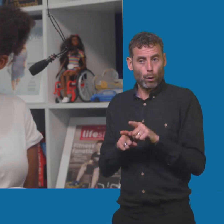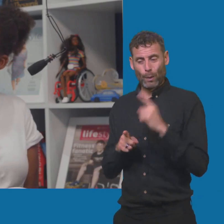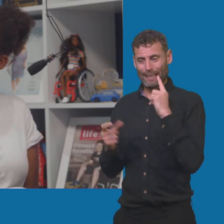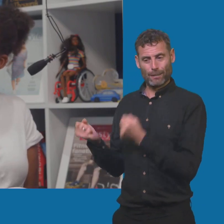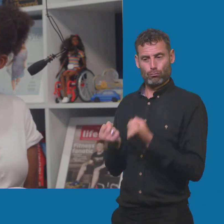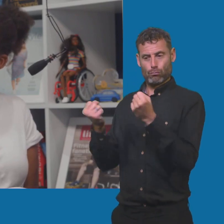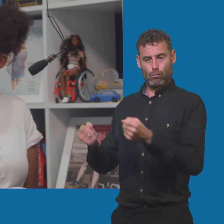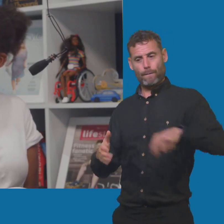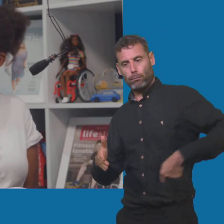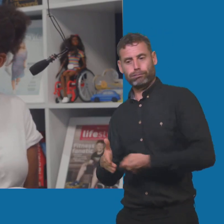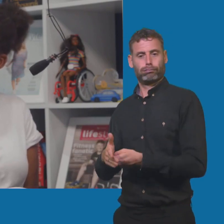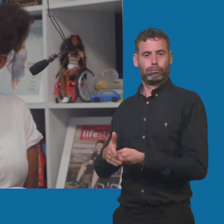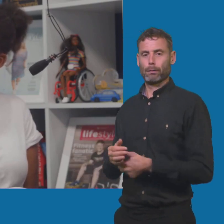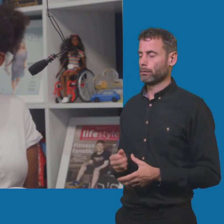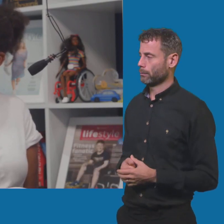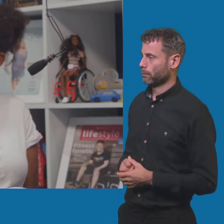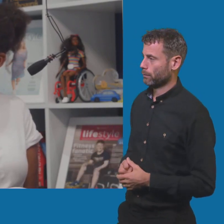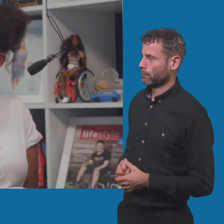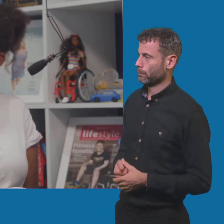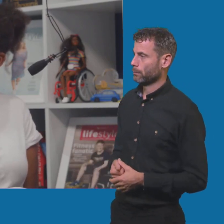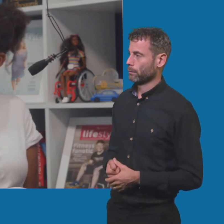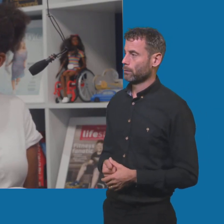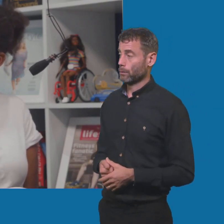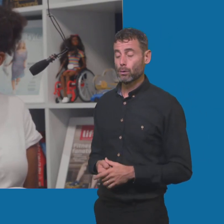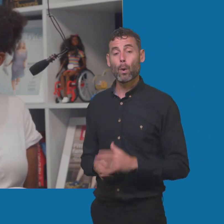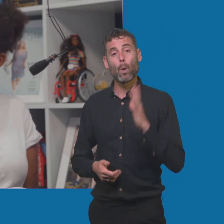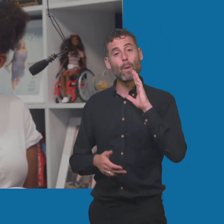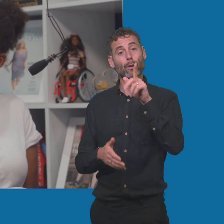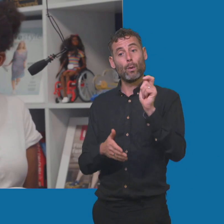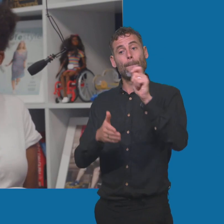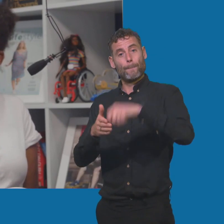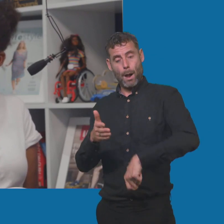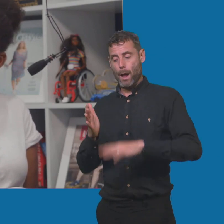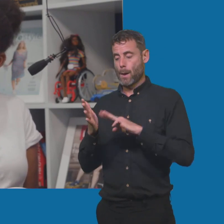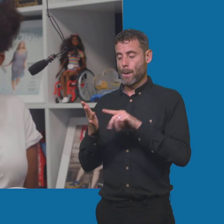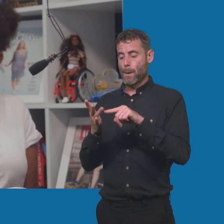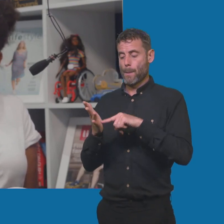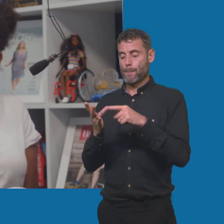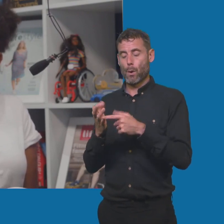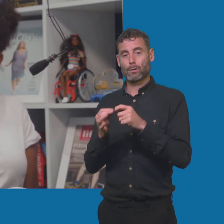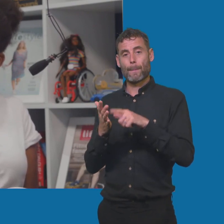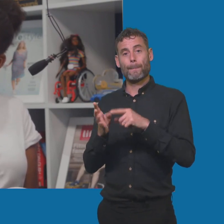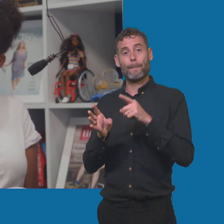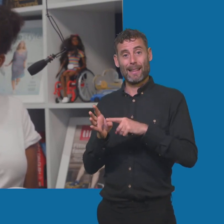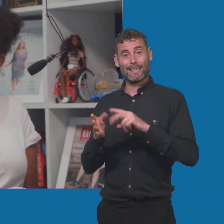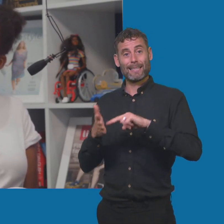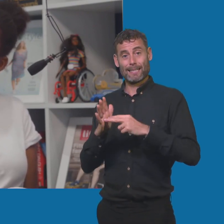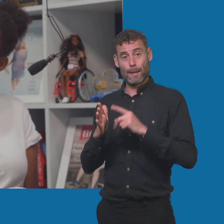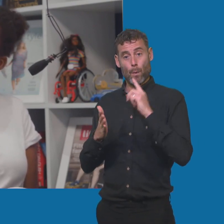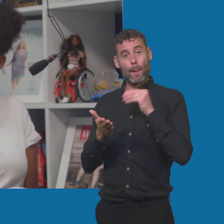One of the great things about the Motability scheme is that they will cover the cost of a standard installation of an electric car charger at your house, which is really